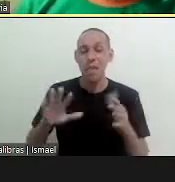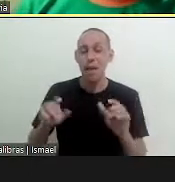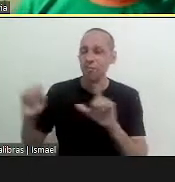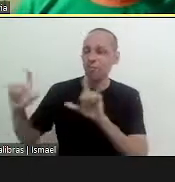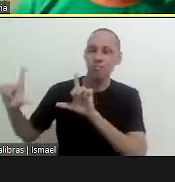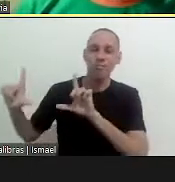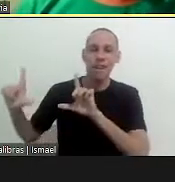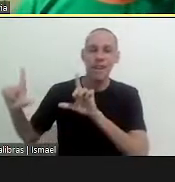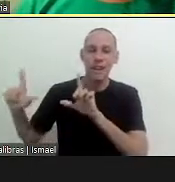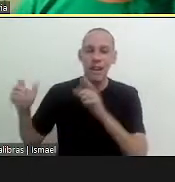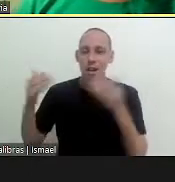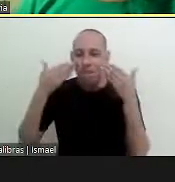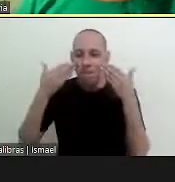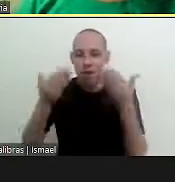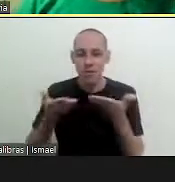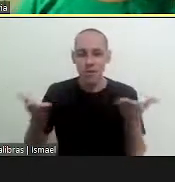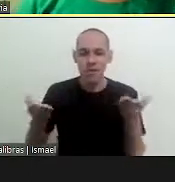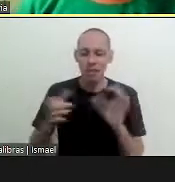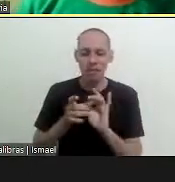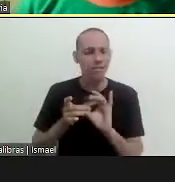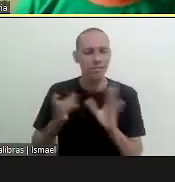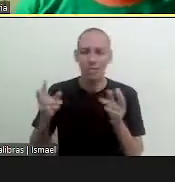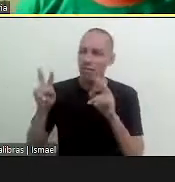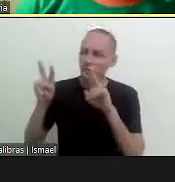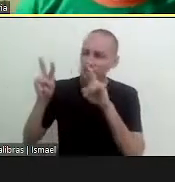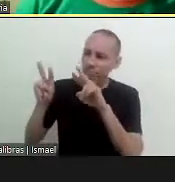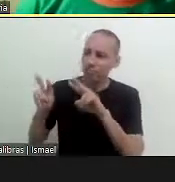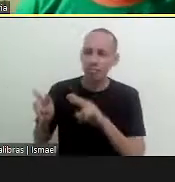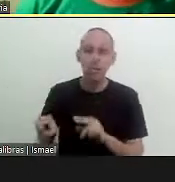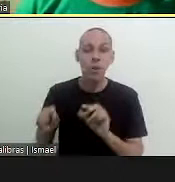i brought this for it to be available for you